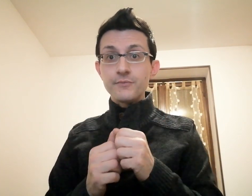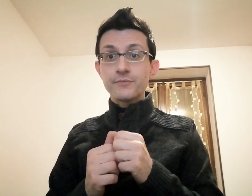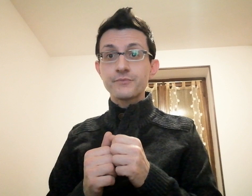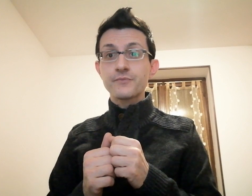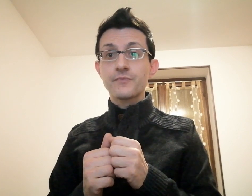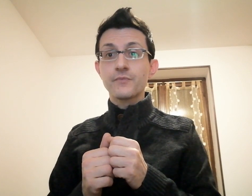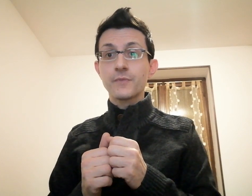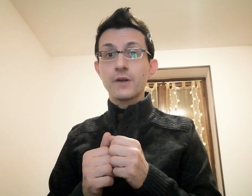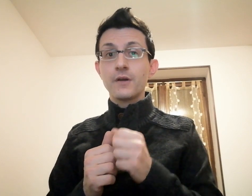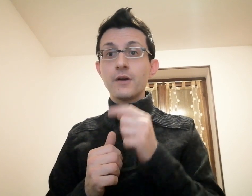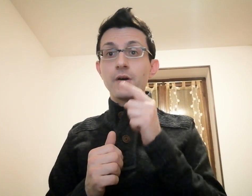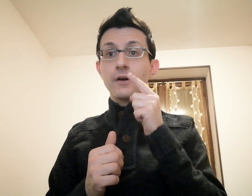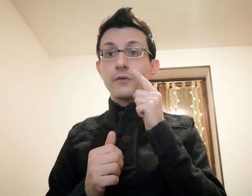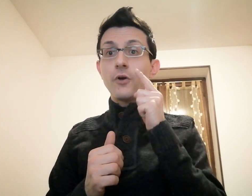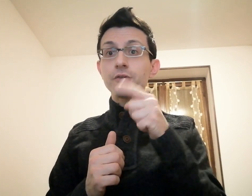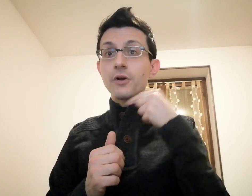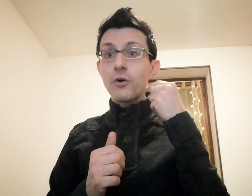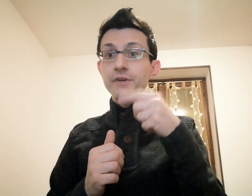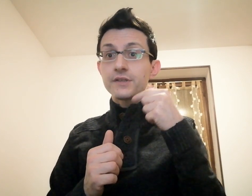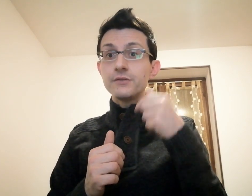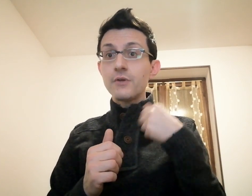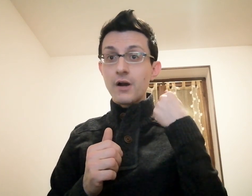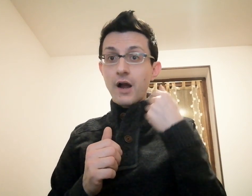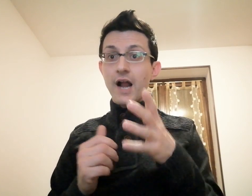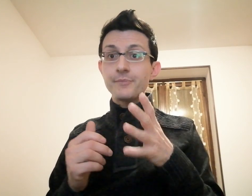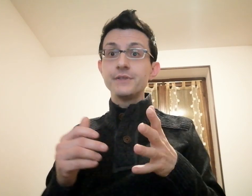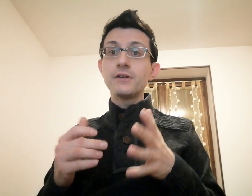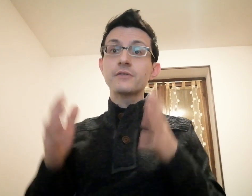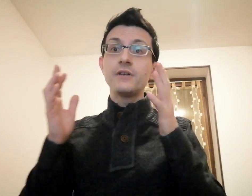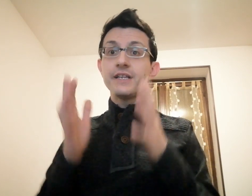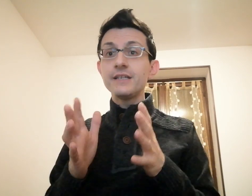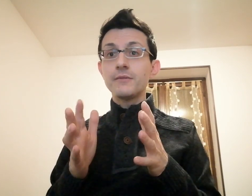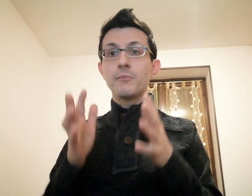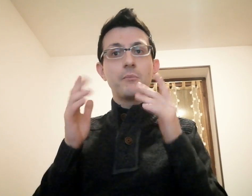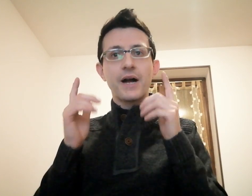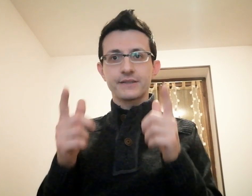not always to help directly but